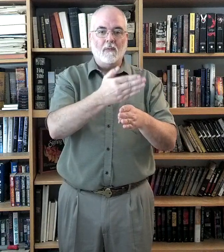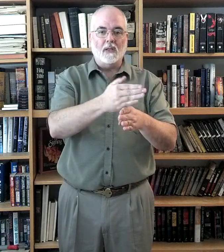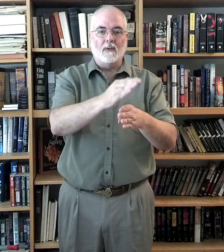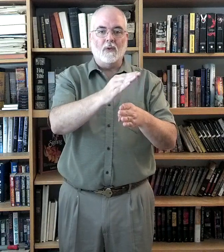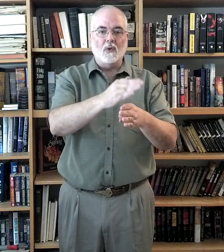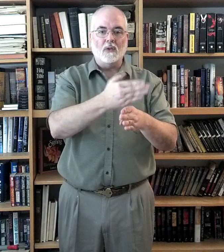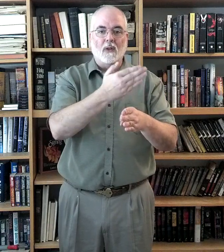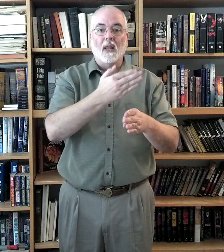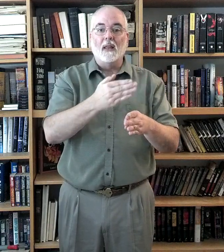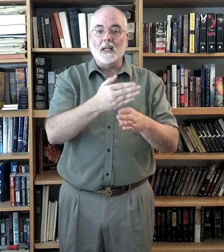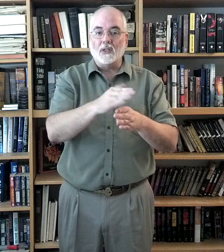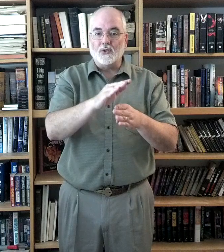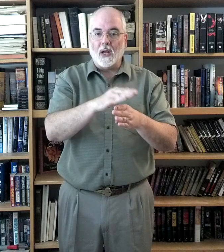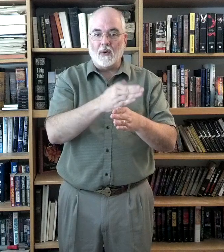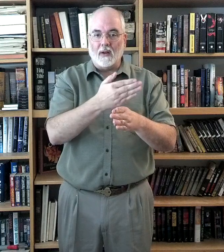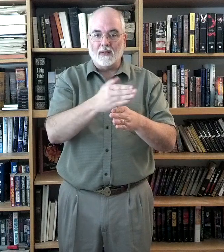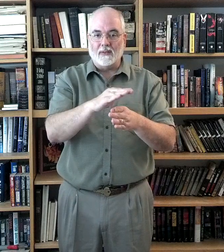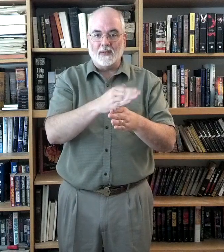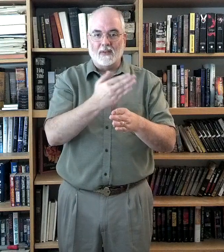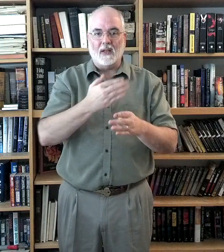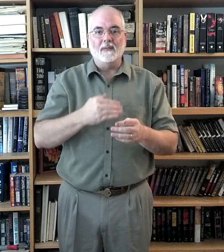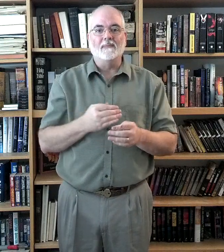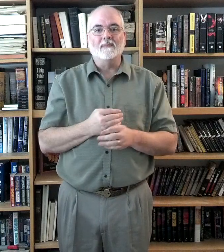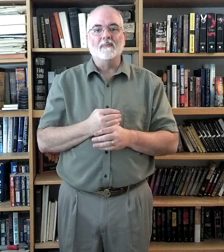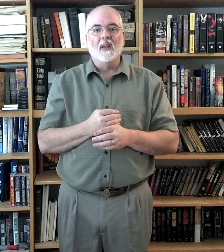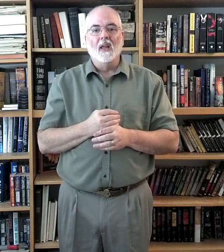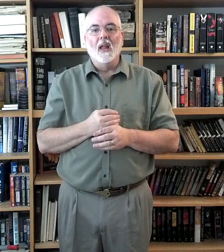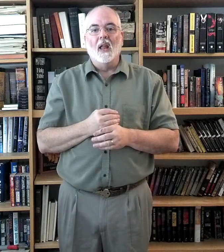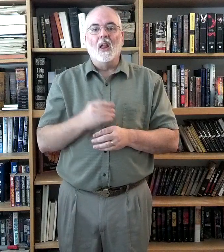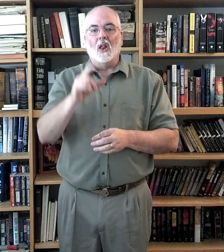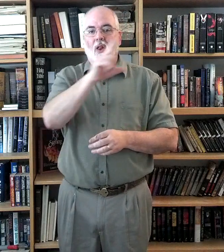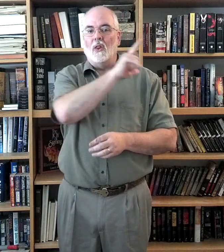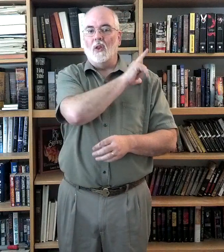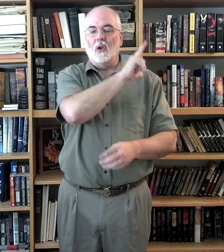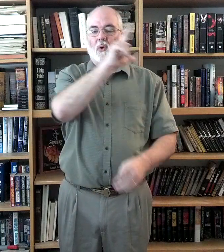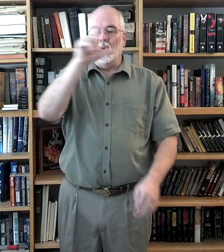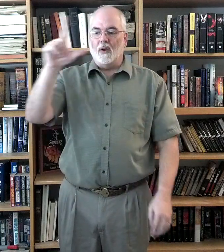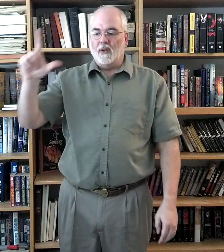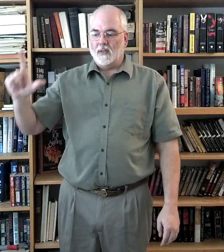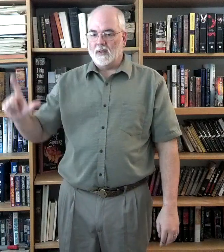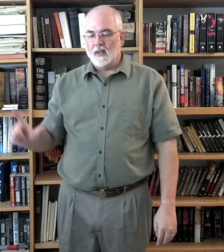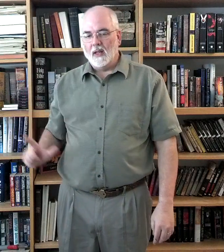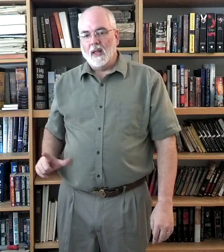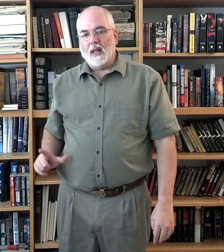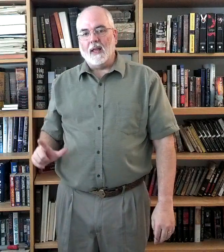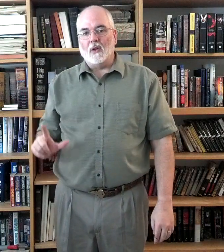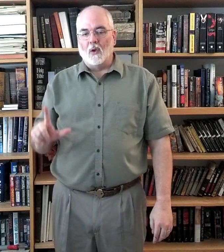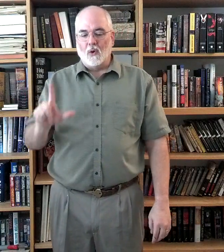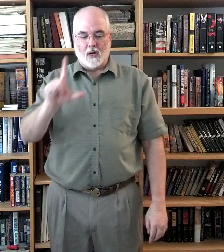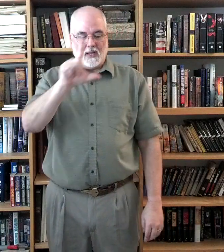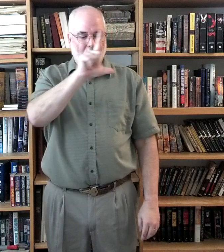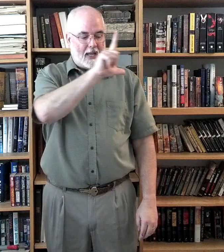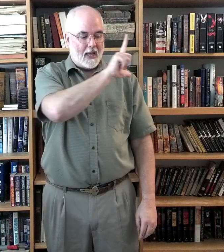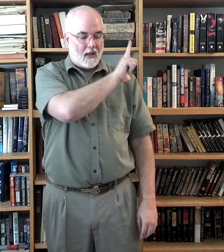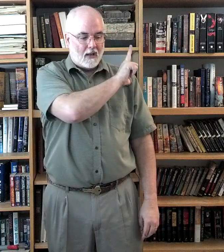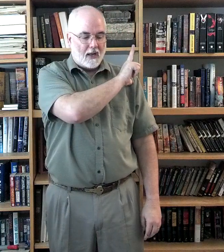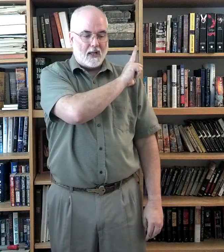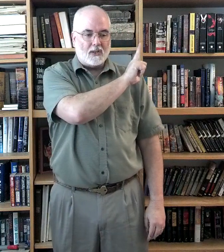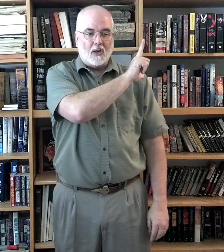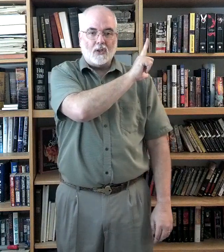me, some for you. That's sharing. Okay? The Lord. And the Lord is L. Starts